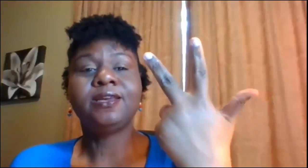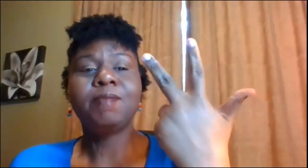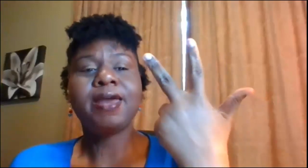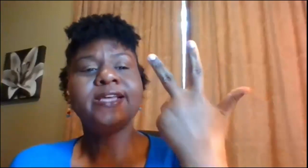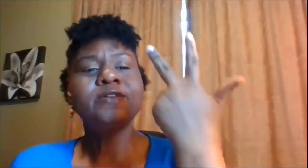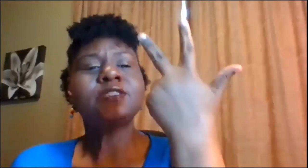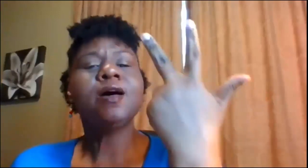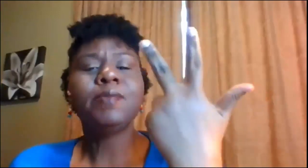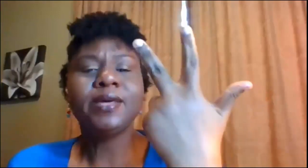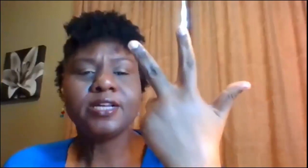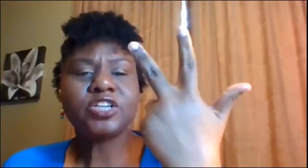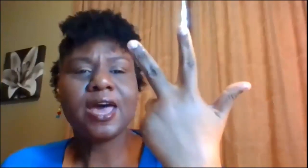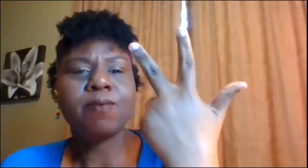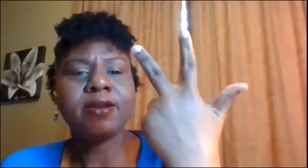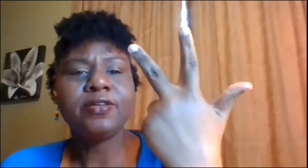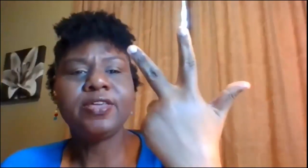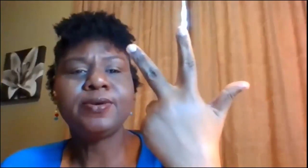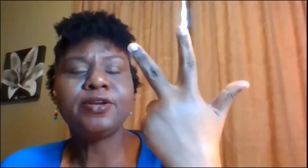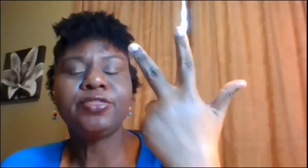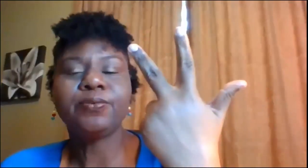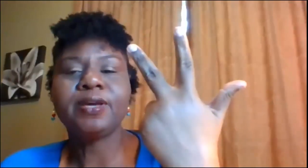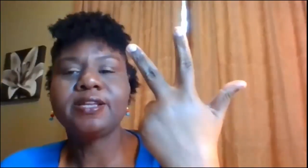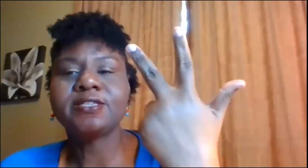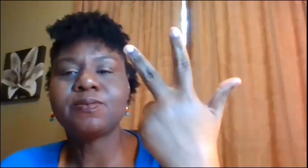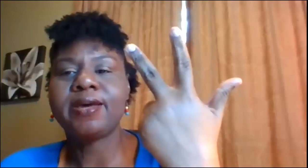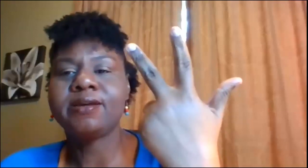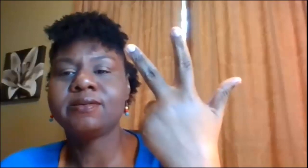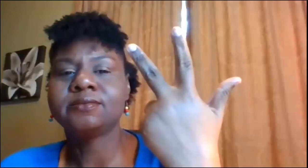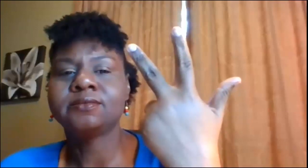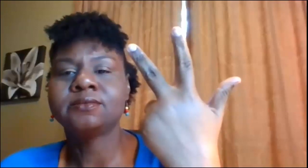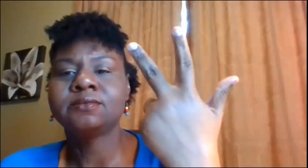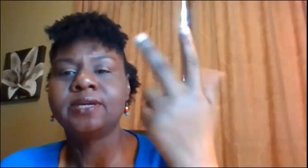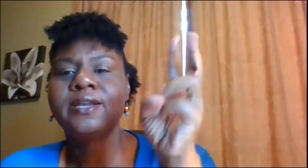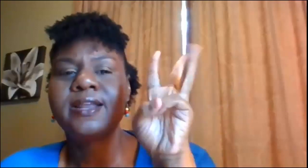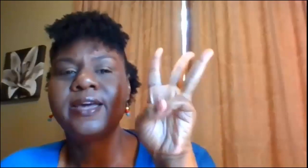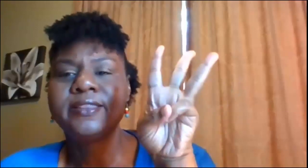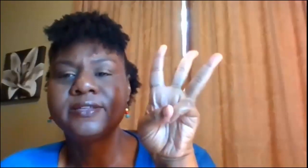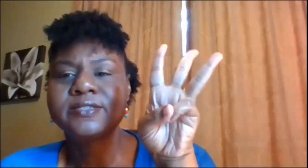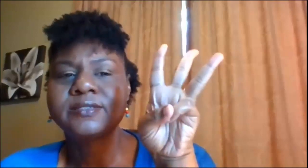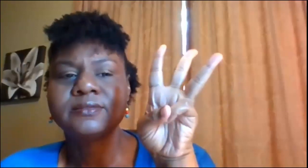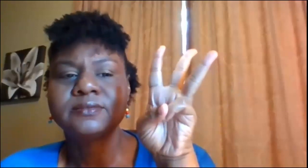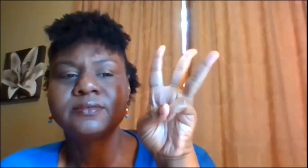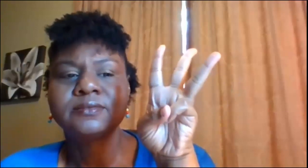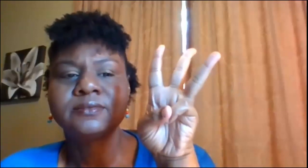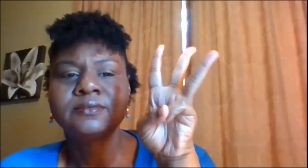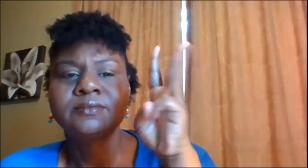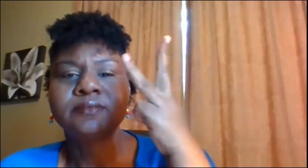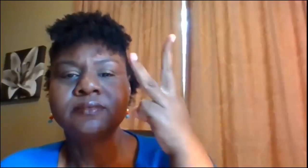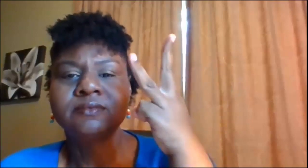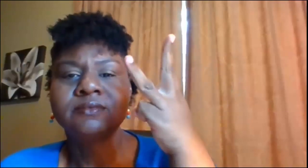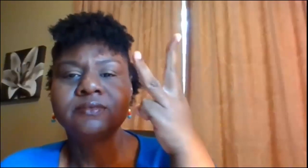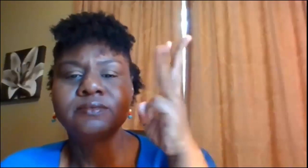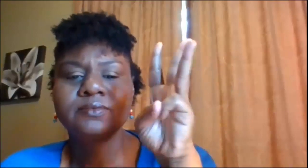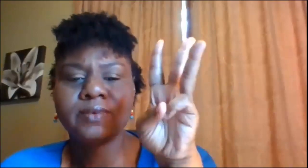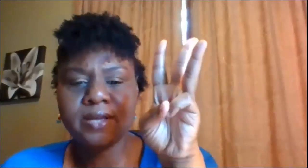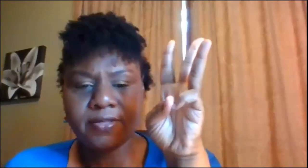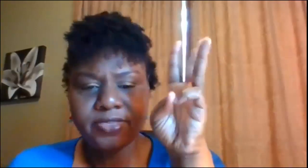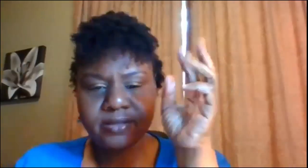anybody can you tell me in the chat why do you think we do three this way and not like this why do y'all think